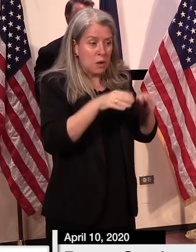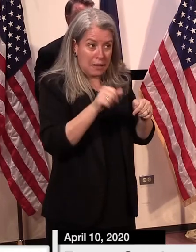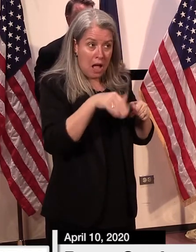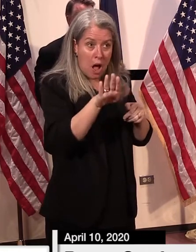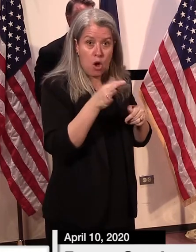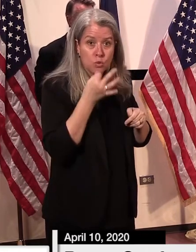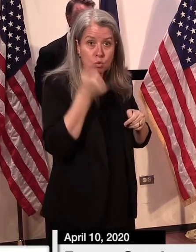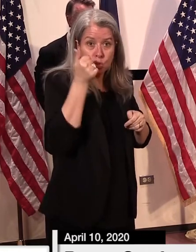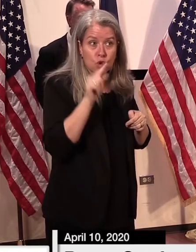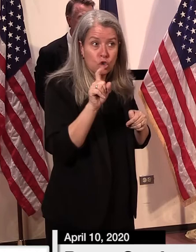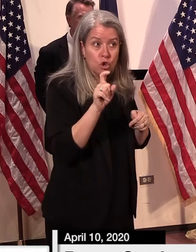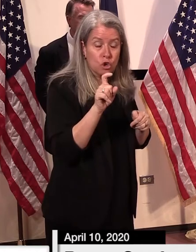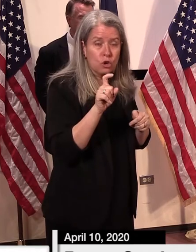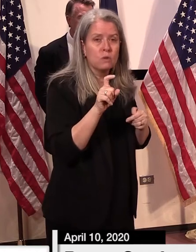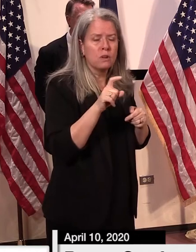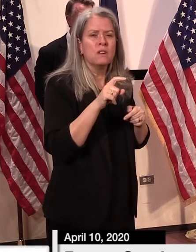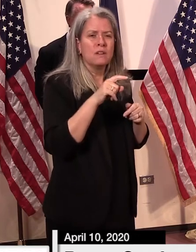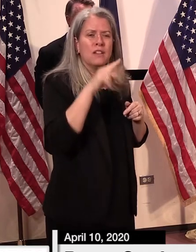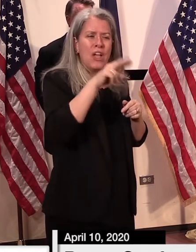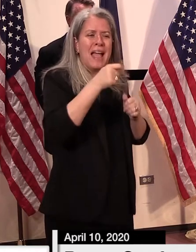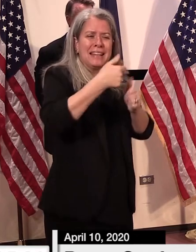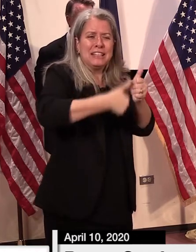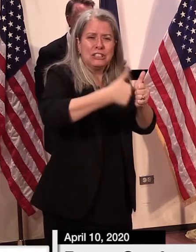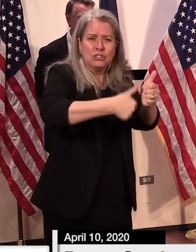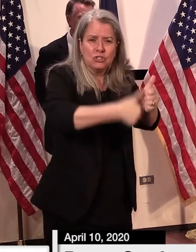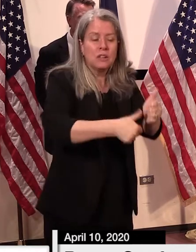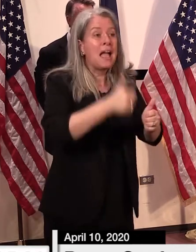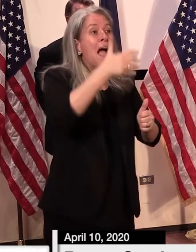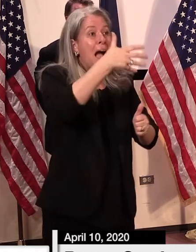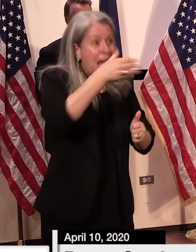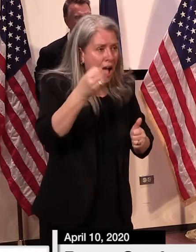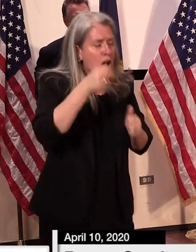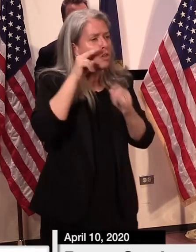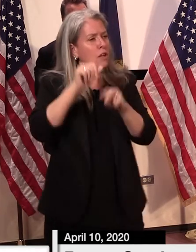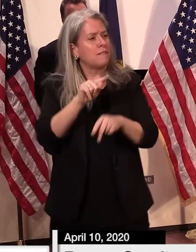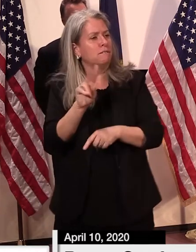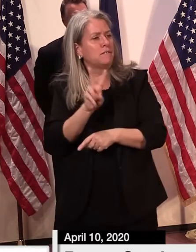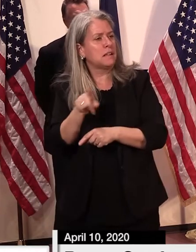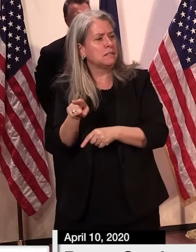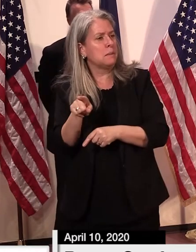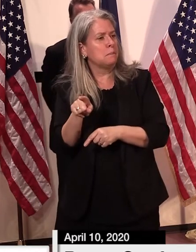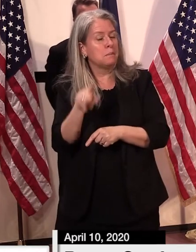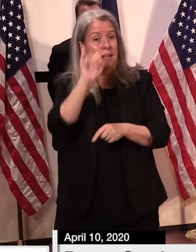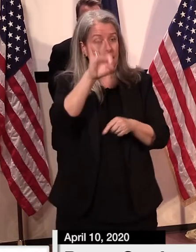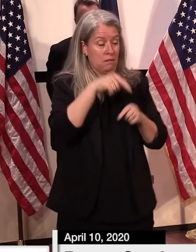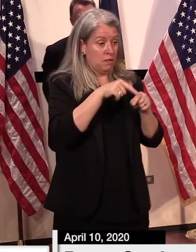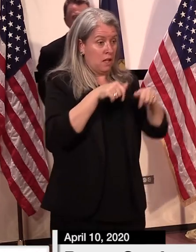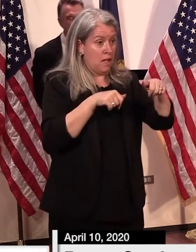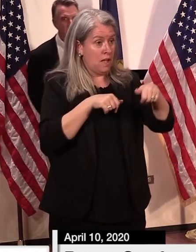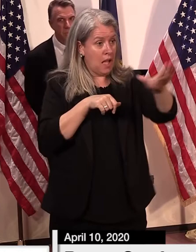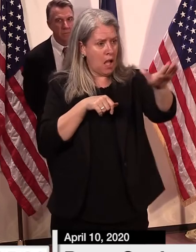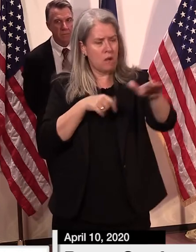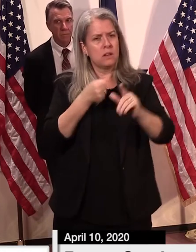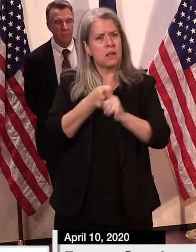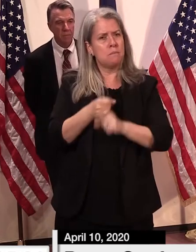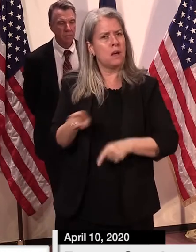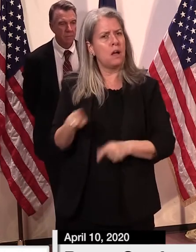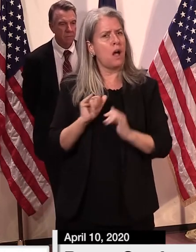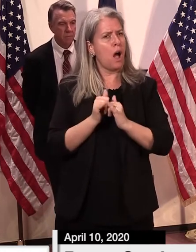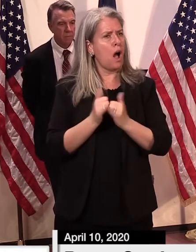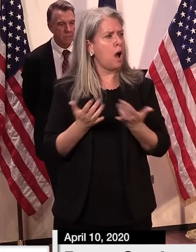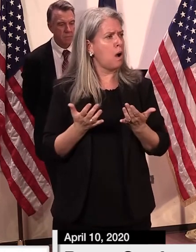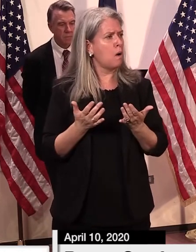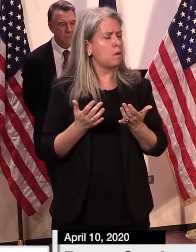looked at uh the victims and how does this affect victims and fully inform